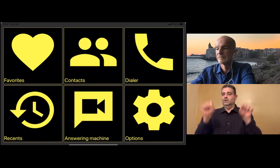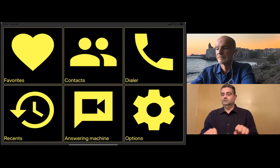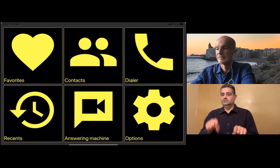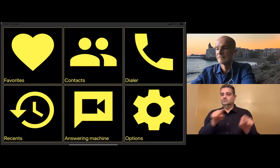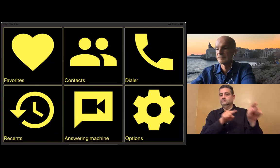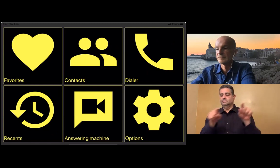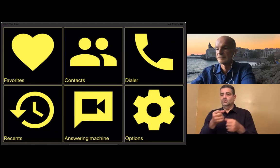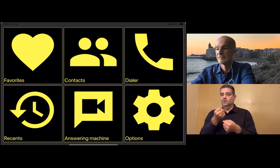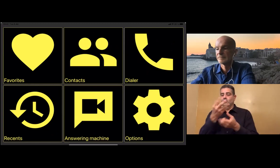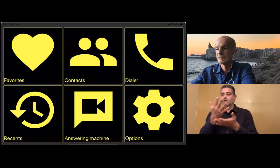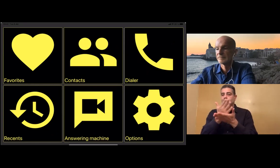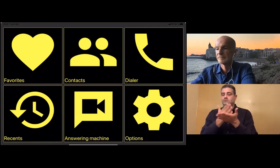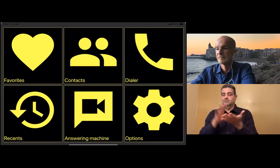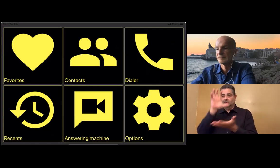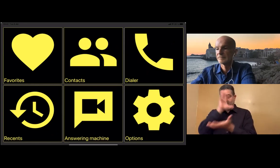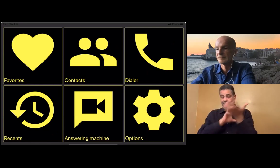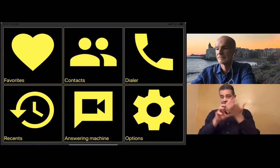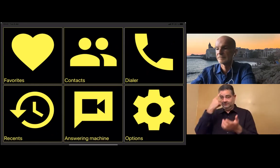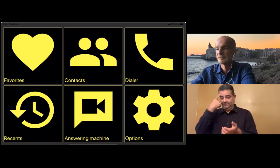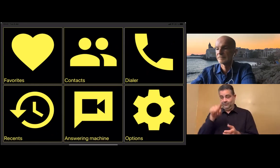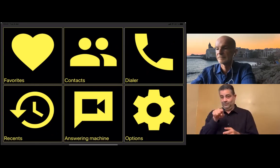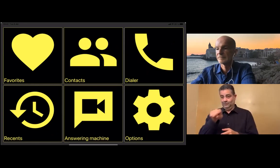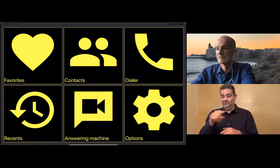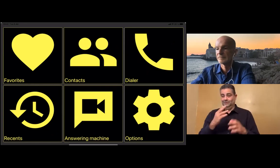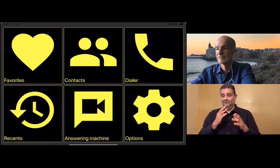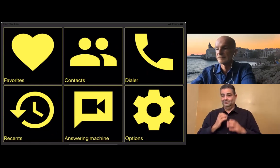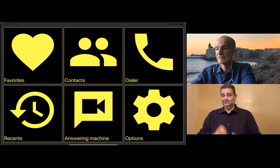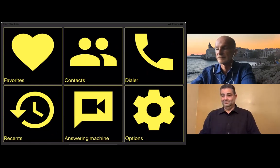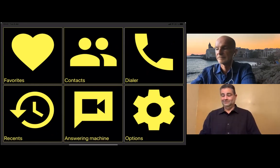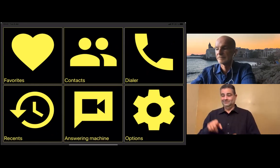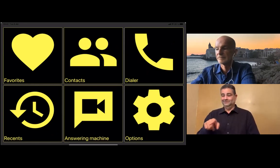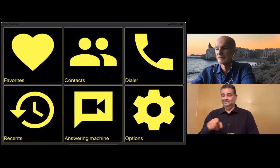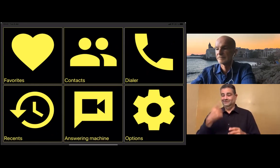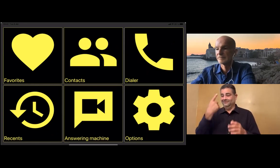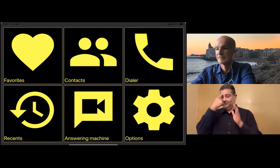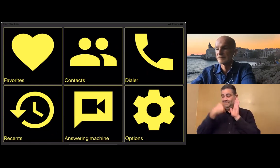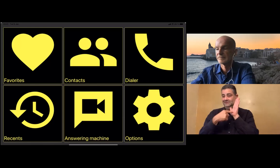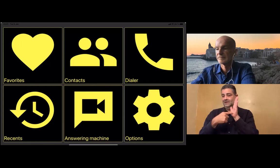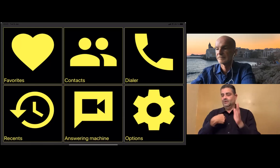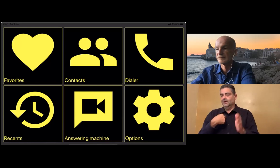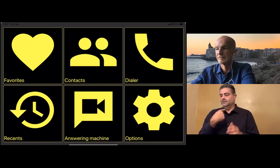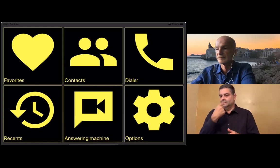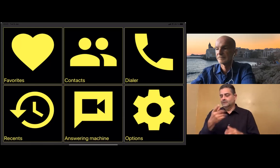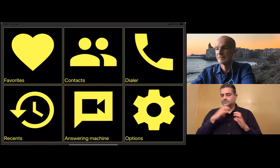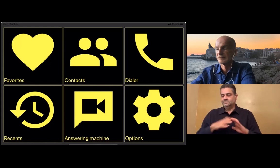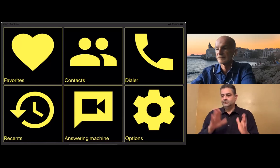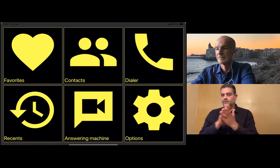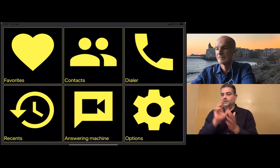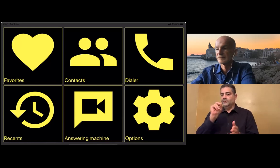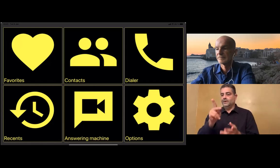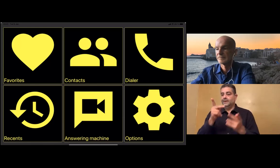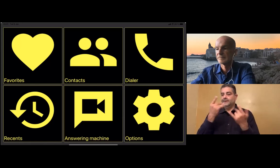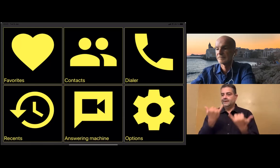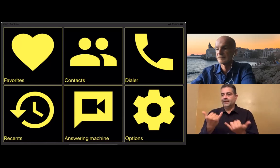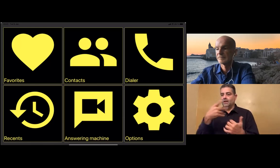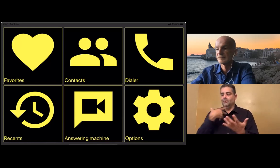are also used in operating systems. And they were causing some confusion for the consumers or